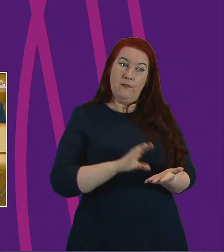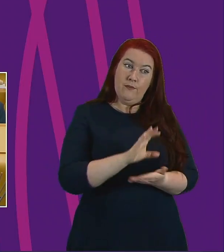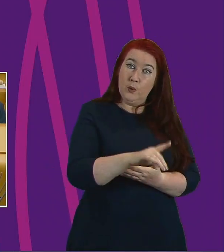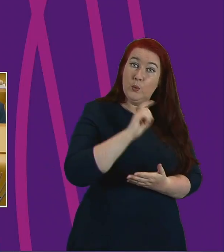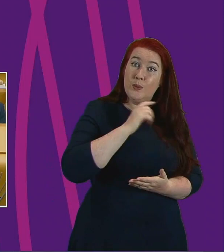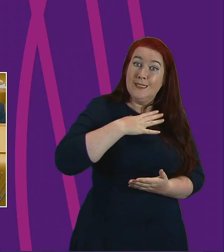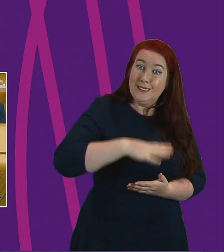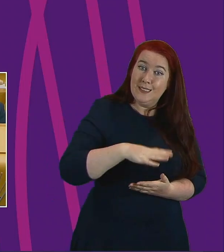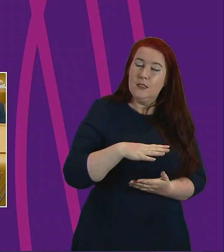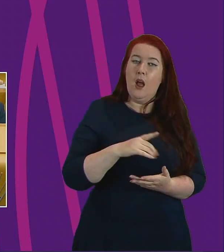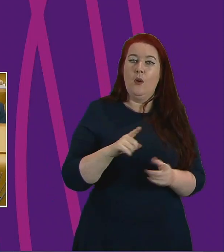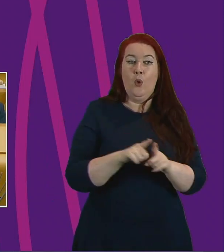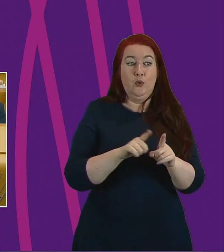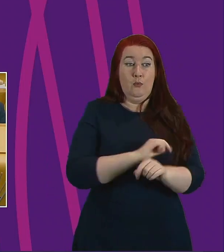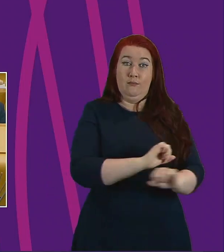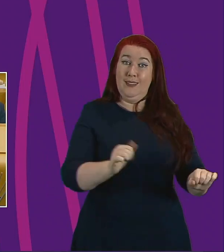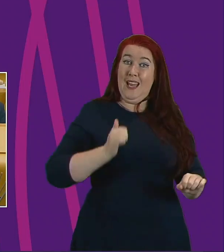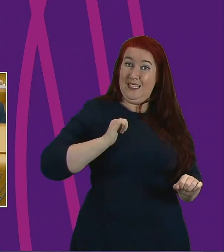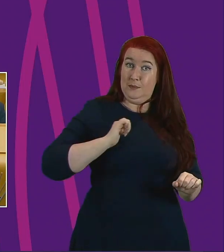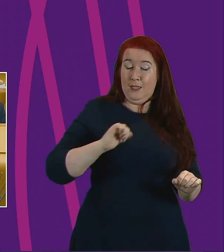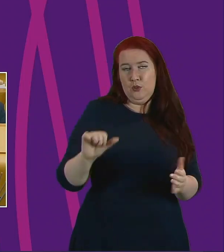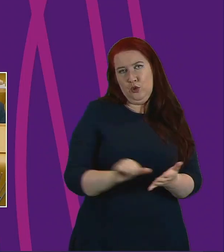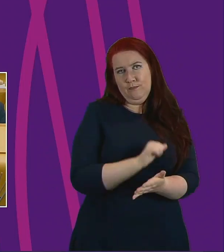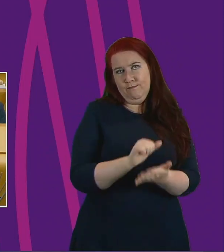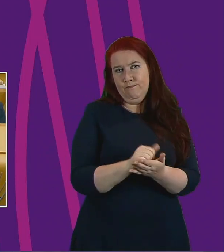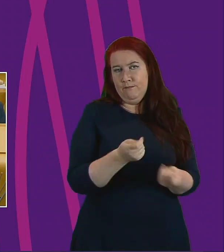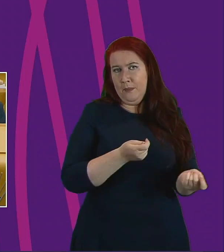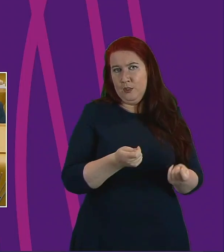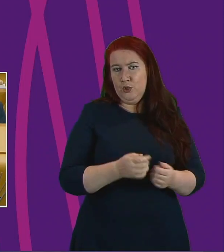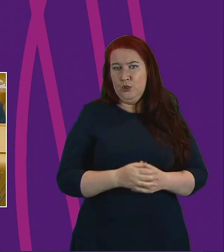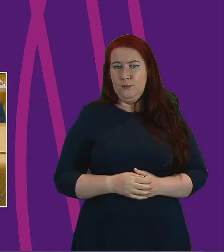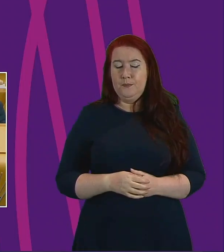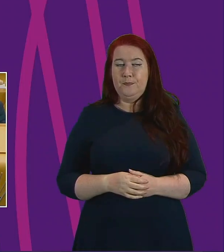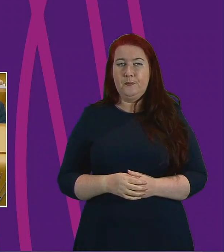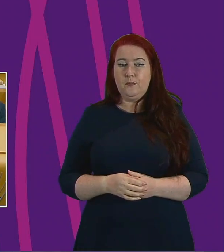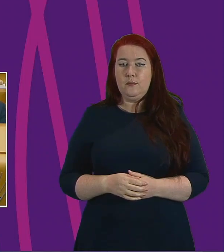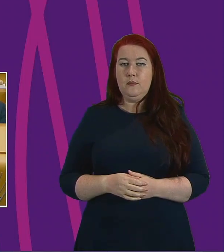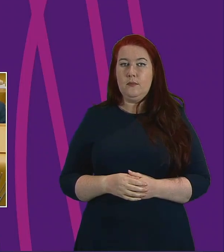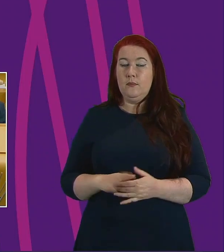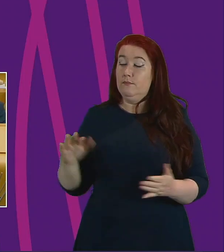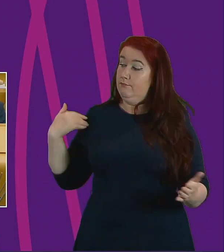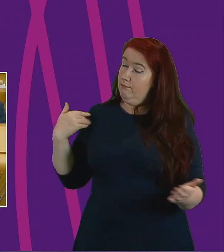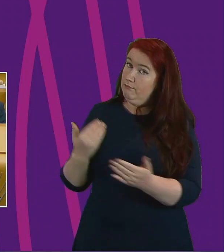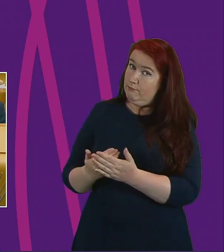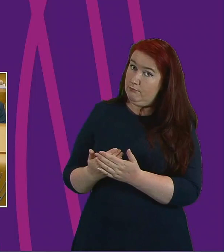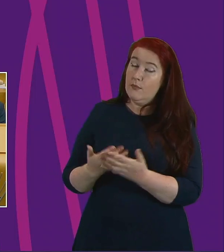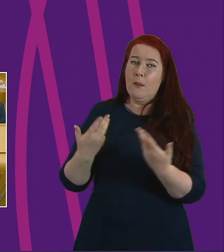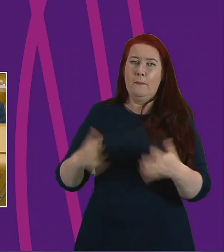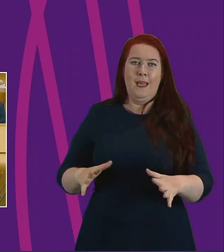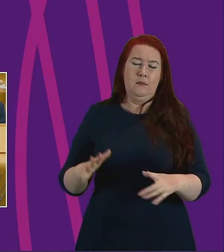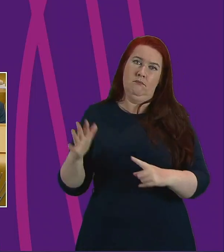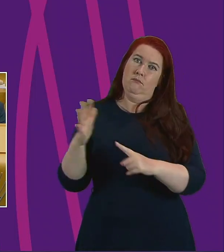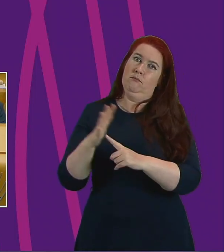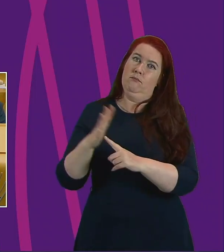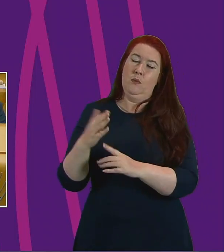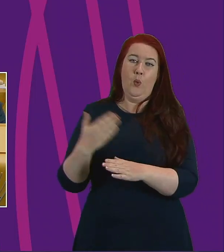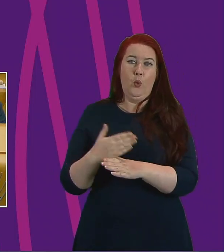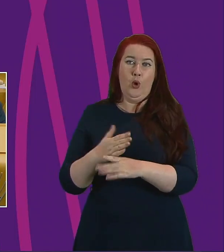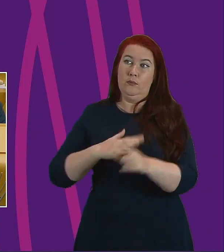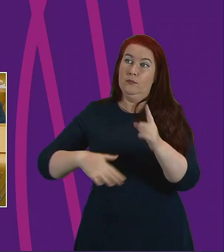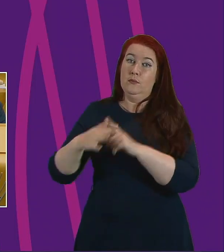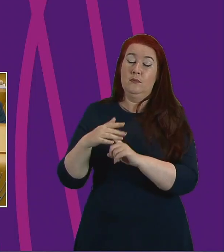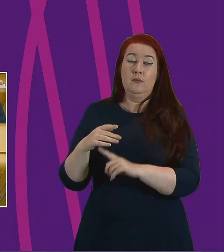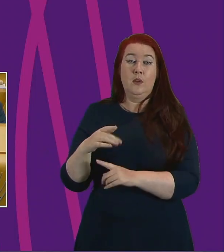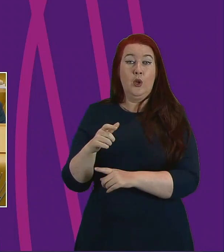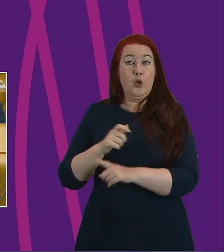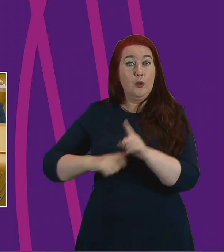of others are properly managed. During the crisis crucial work has indeed been undertaken at the heart of communities and I grateful to North Ayrshire